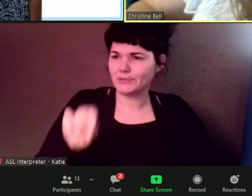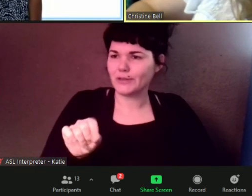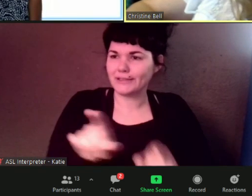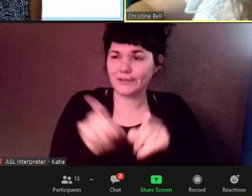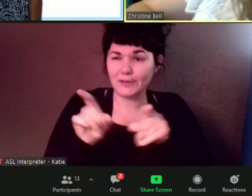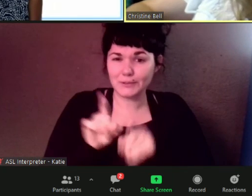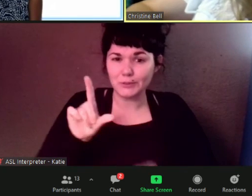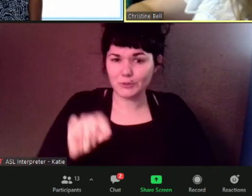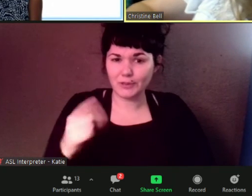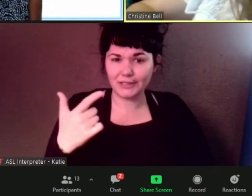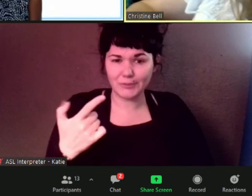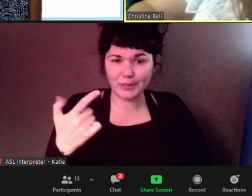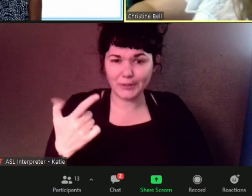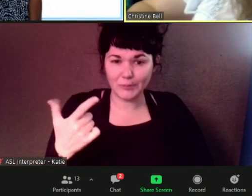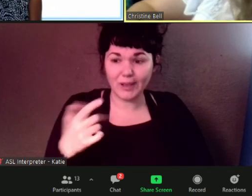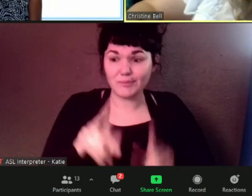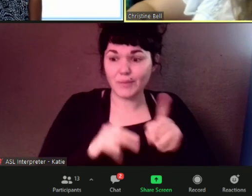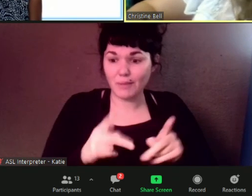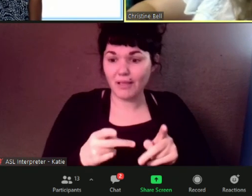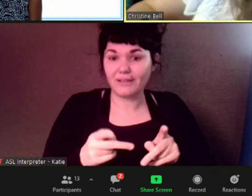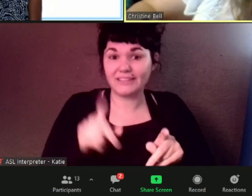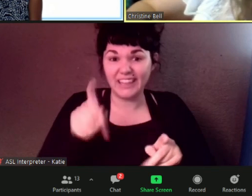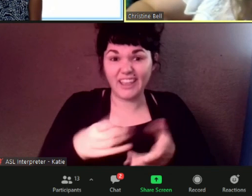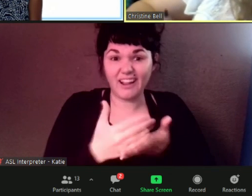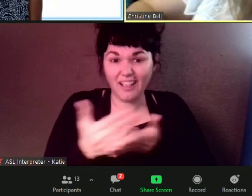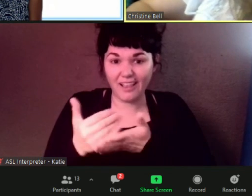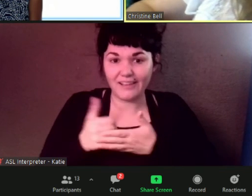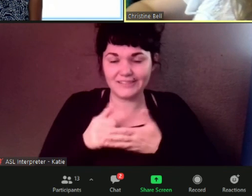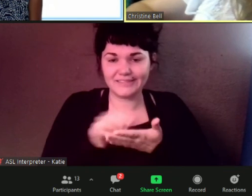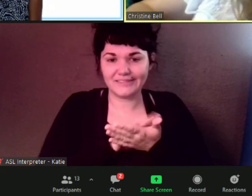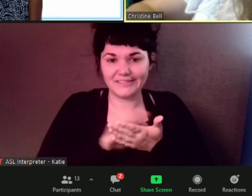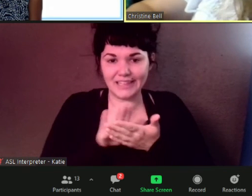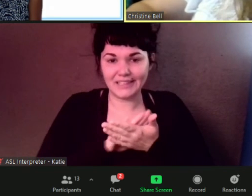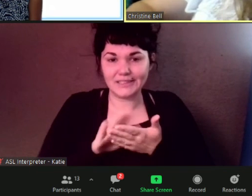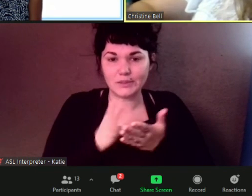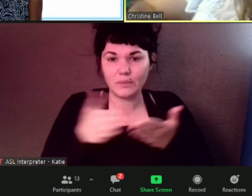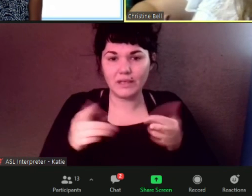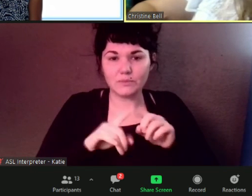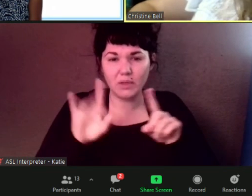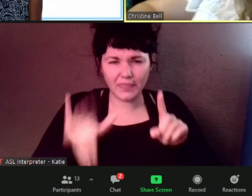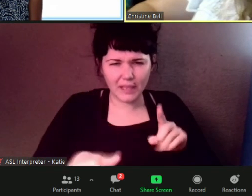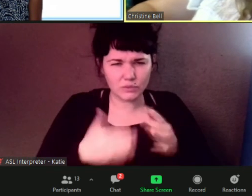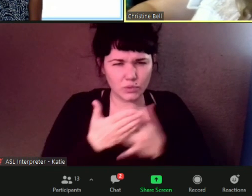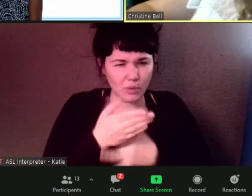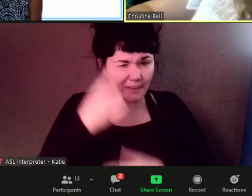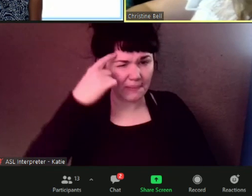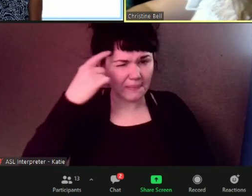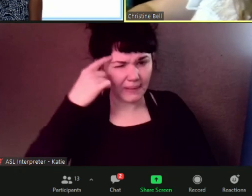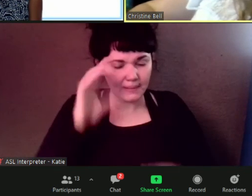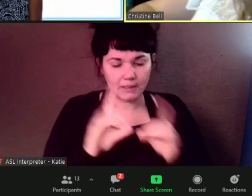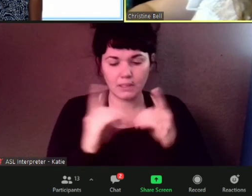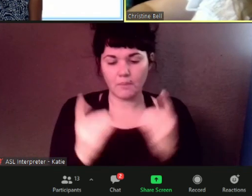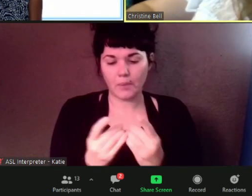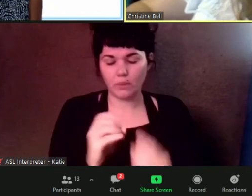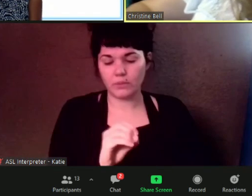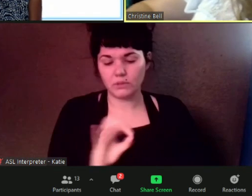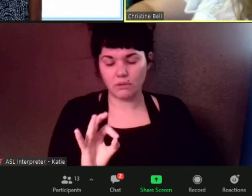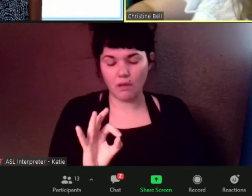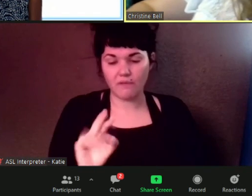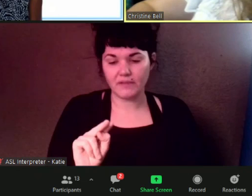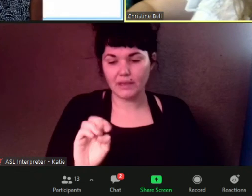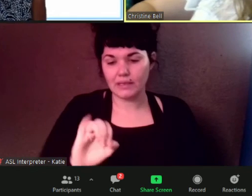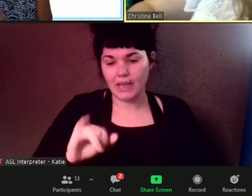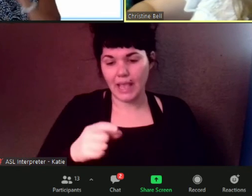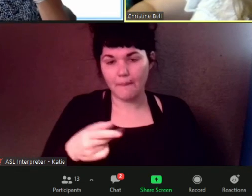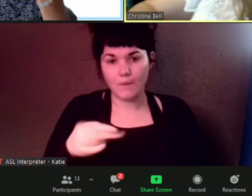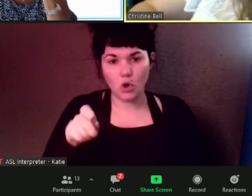um distributing those i think through the departments of neighborhoods so um so if you need help please reach